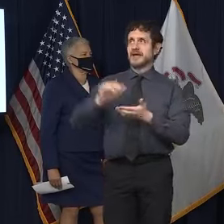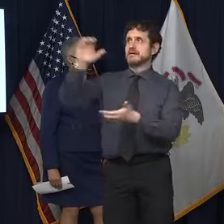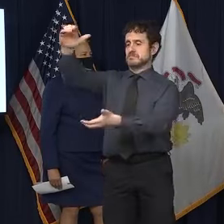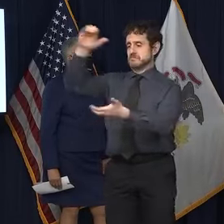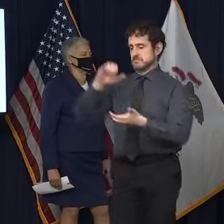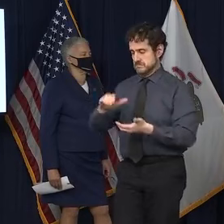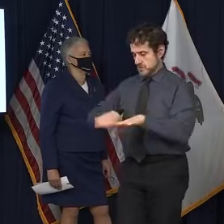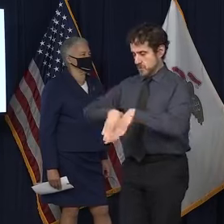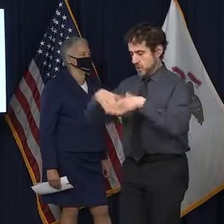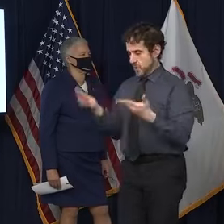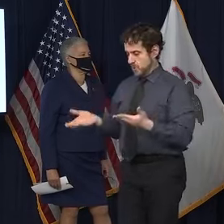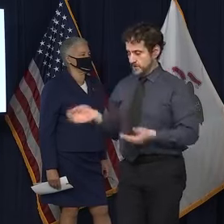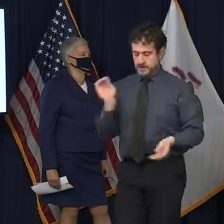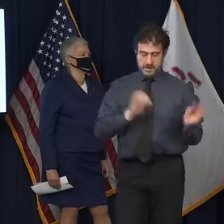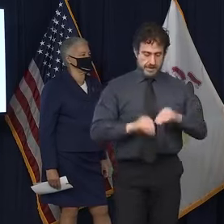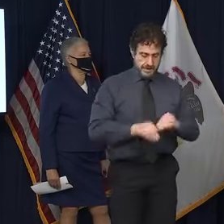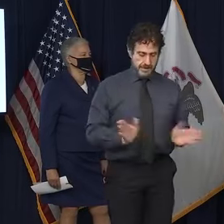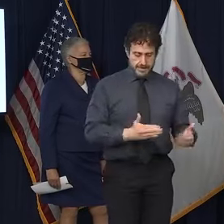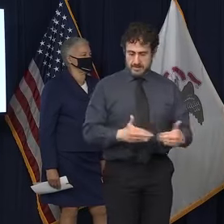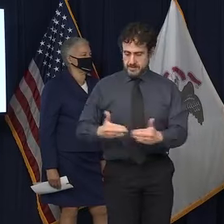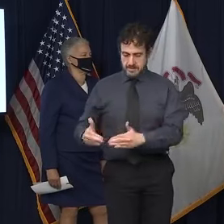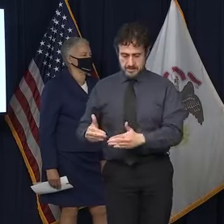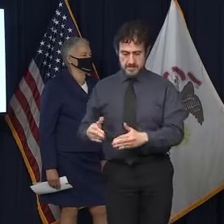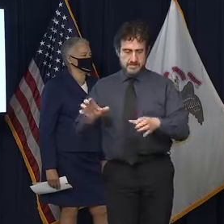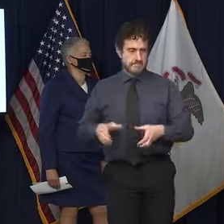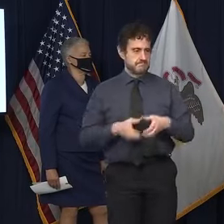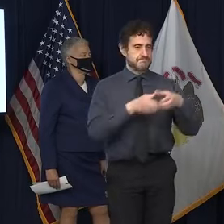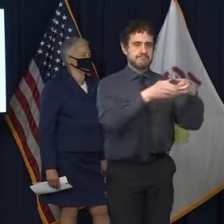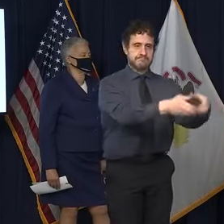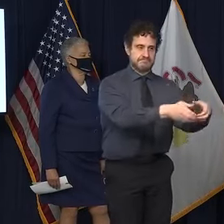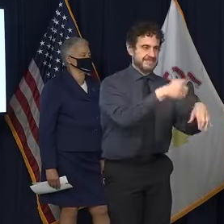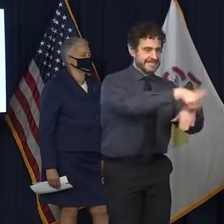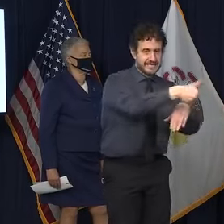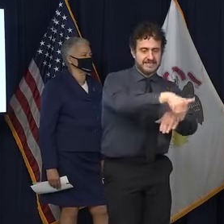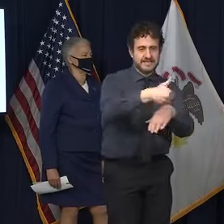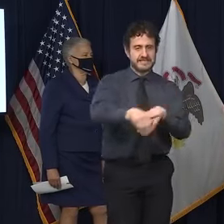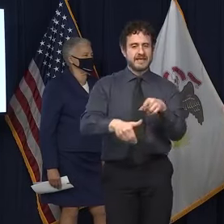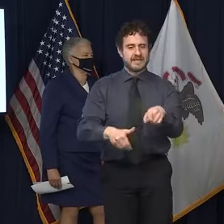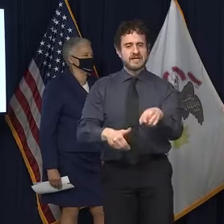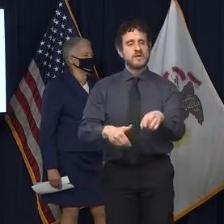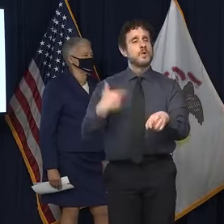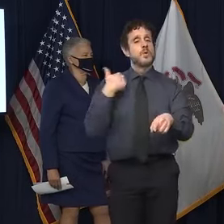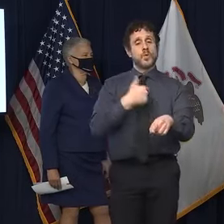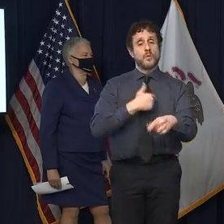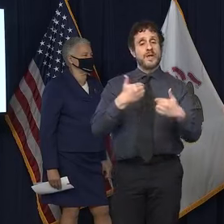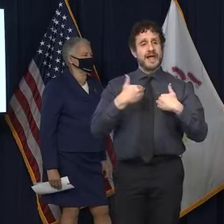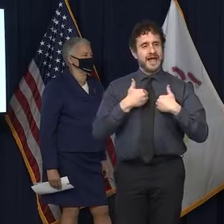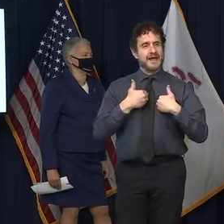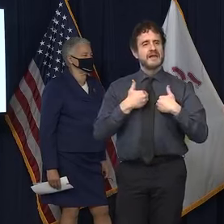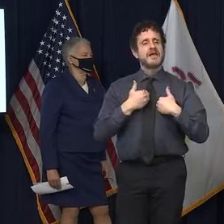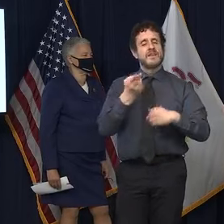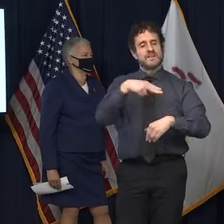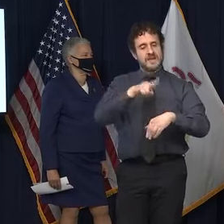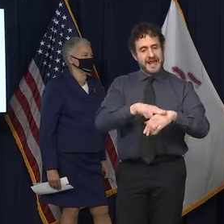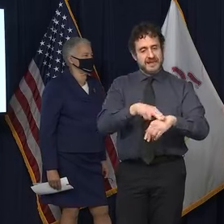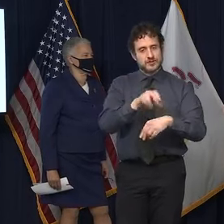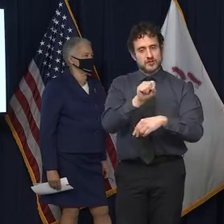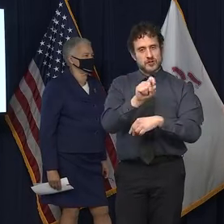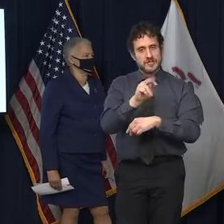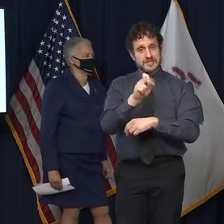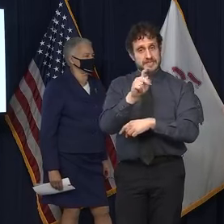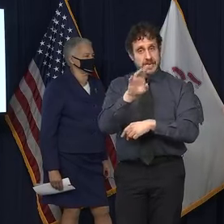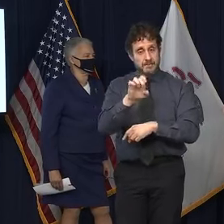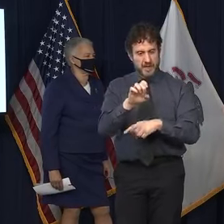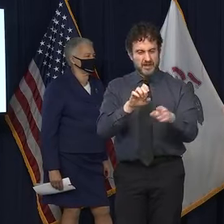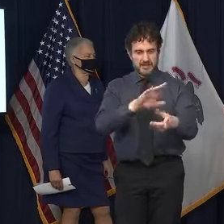to occur at our strategic national stockpile with the refrigeration units that we had to acquire for the entire state.